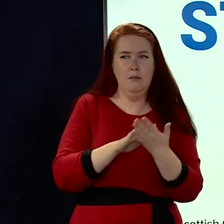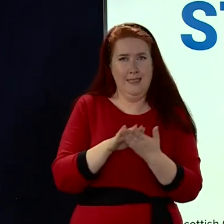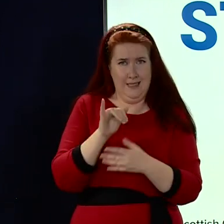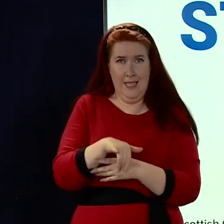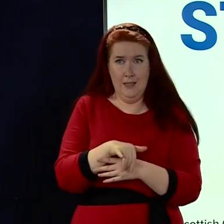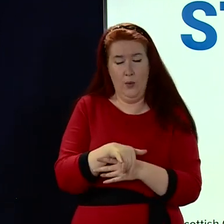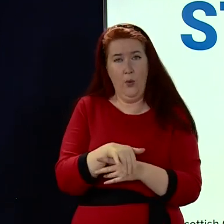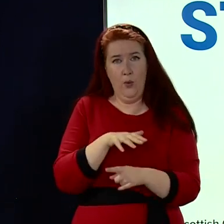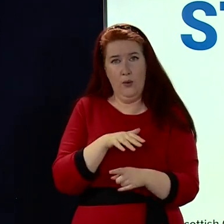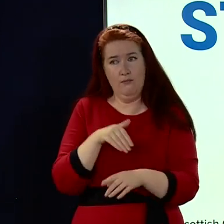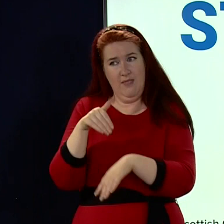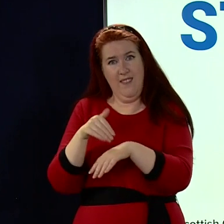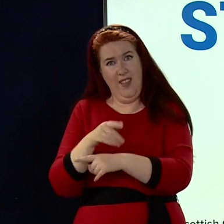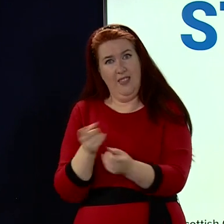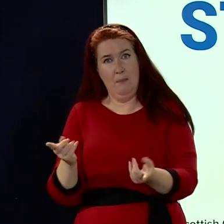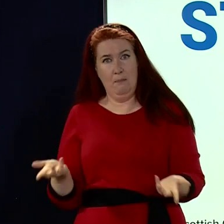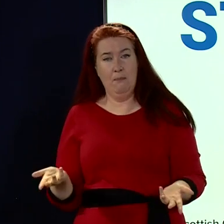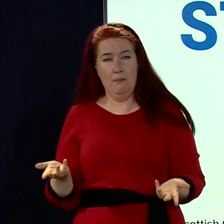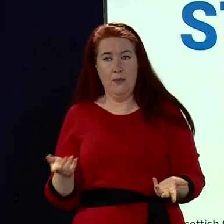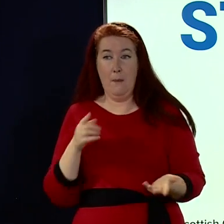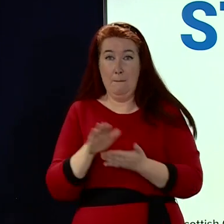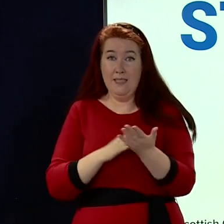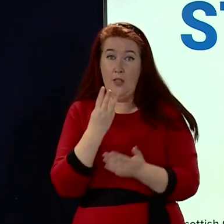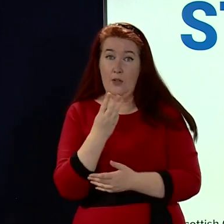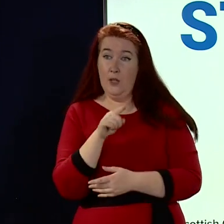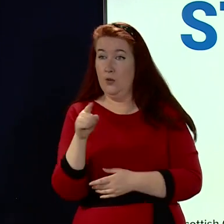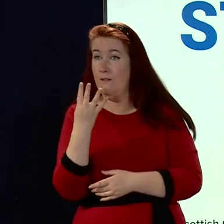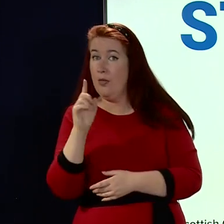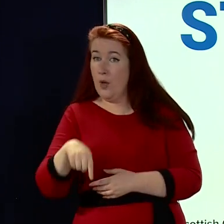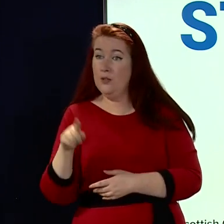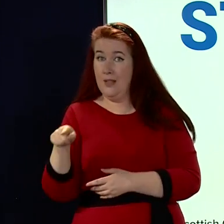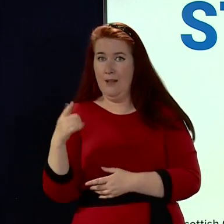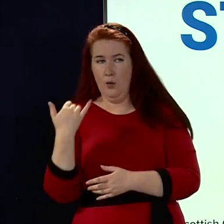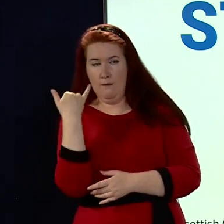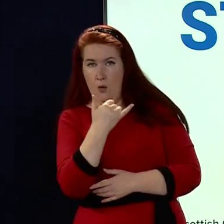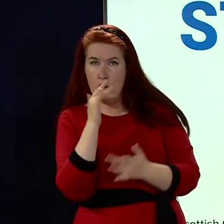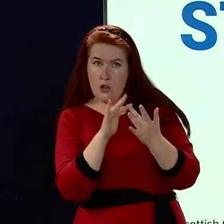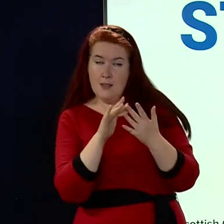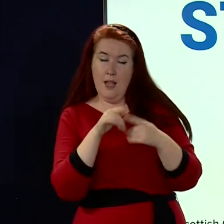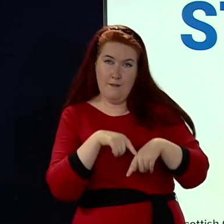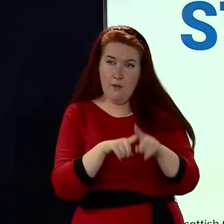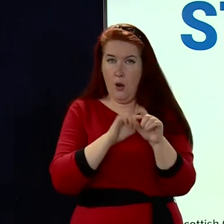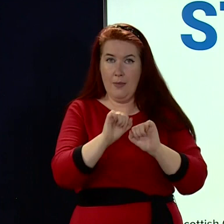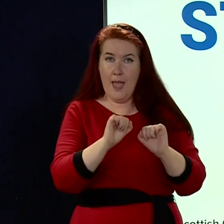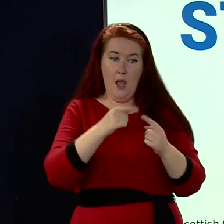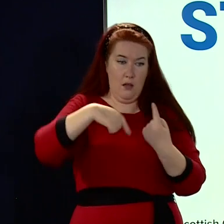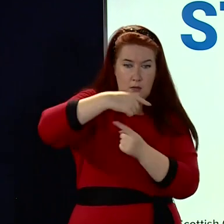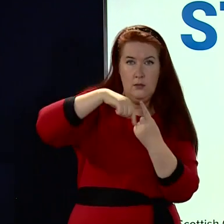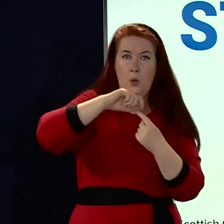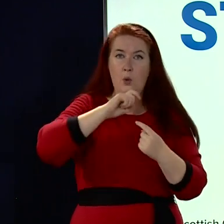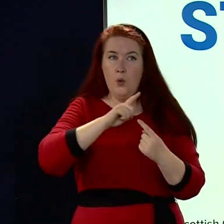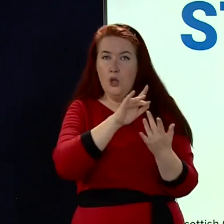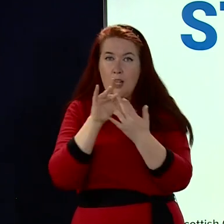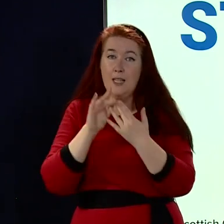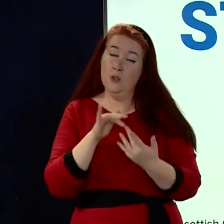because that is 3,000 4,000 cases that all have to be contact traced and all of the follow-up work done there. So we'll continue